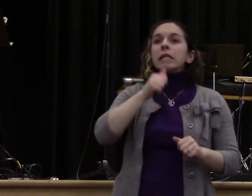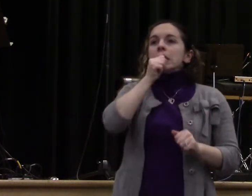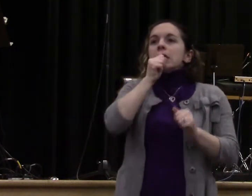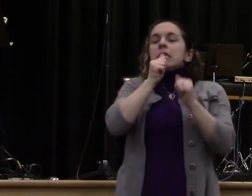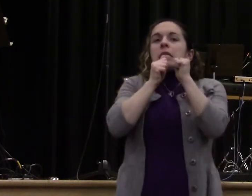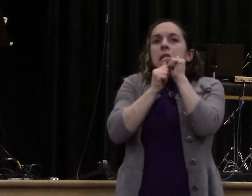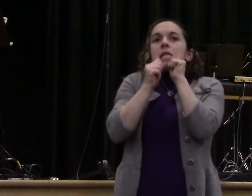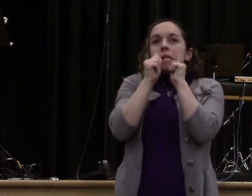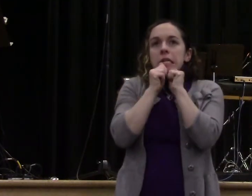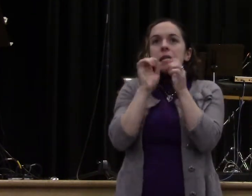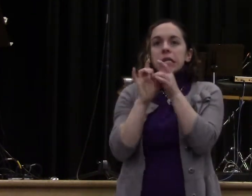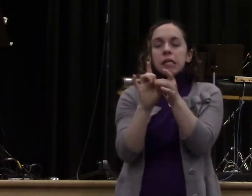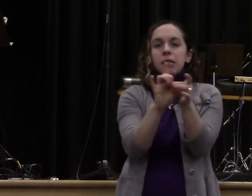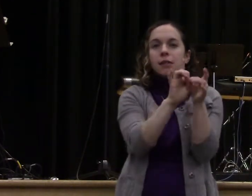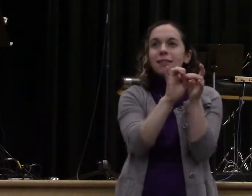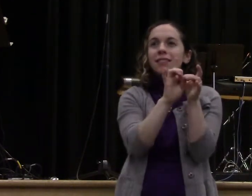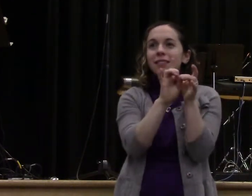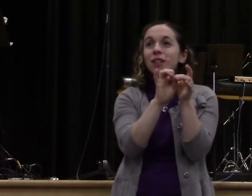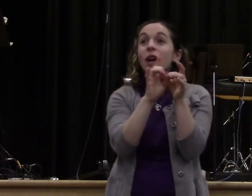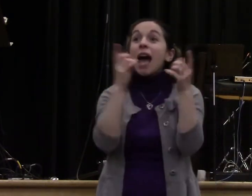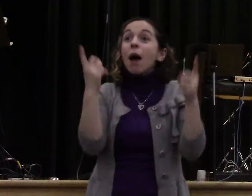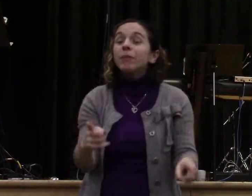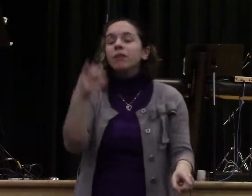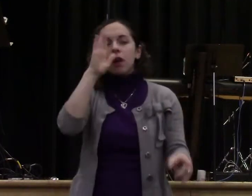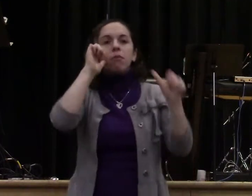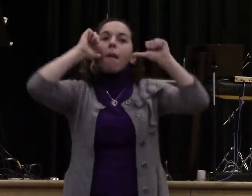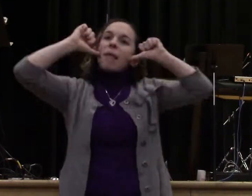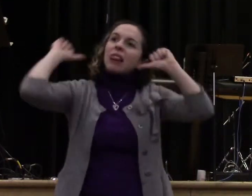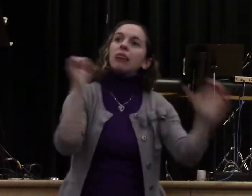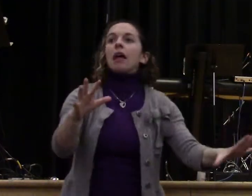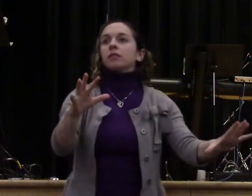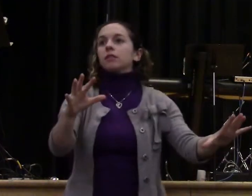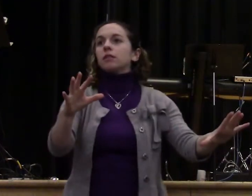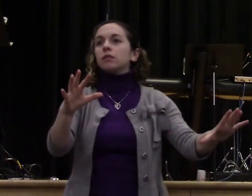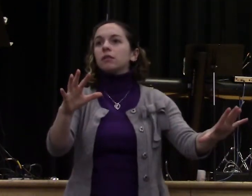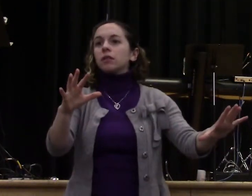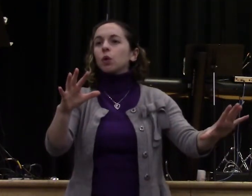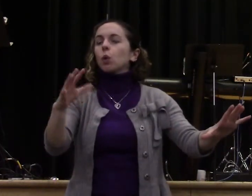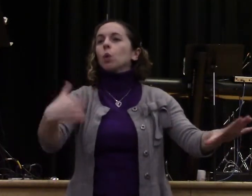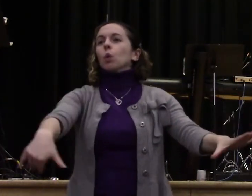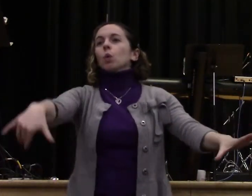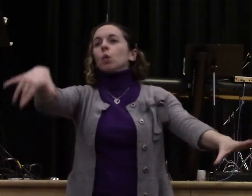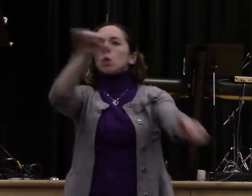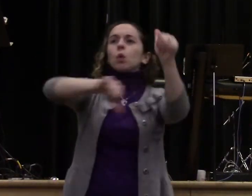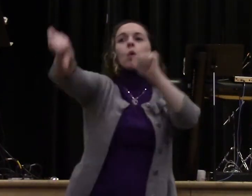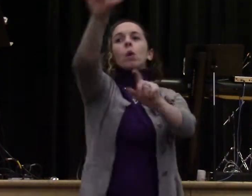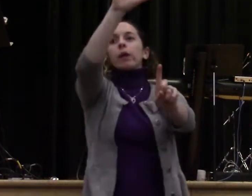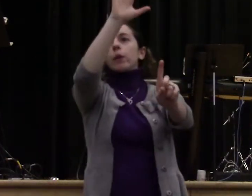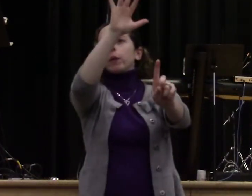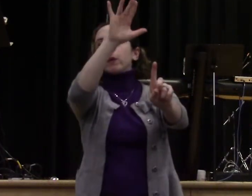not who was deficient, but they saw him as somebody who was loved, worthy of care and worthy of God's blessing. And